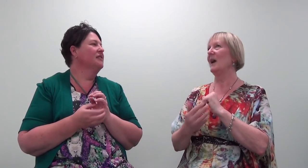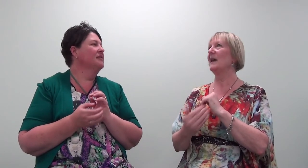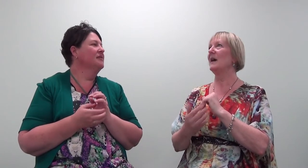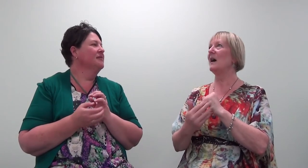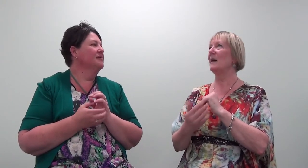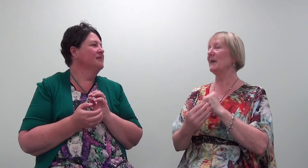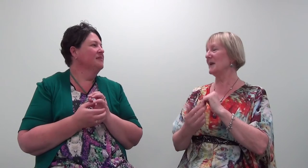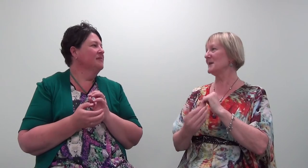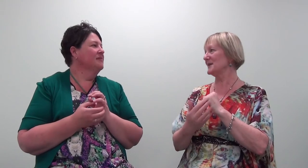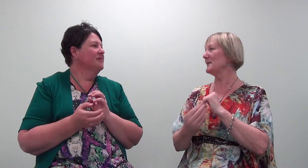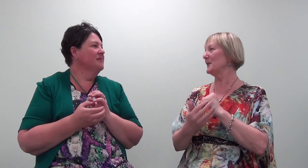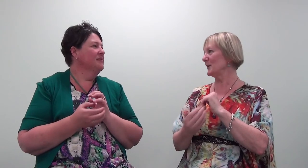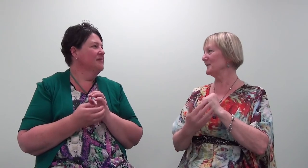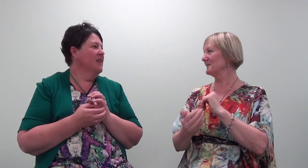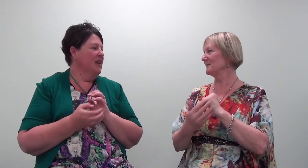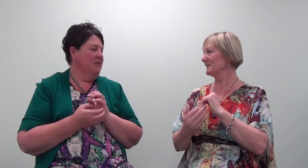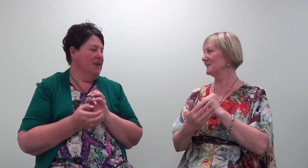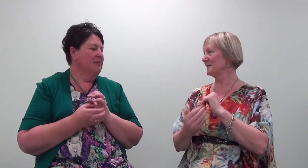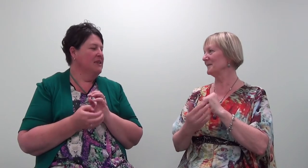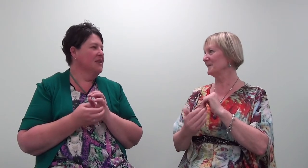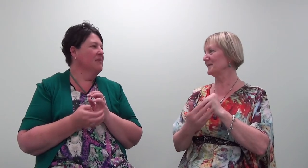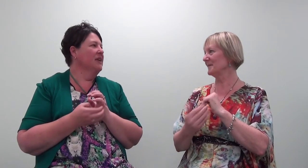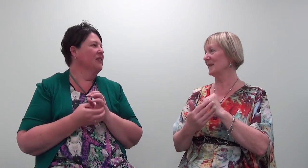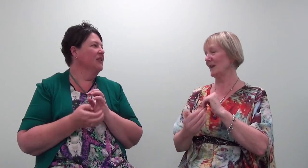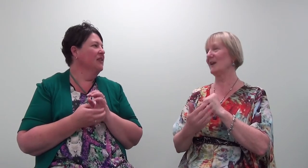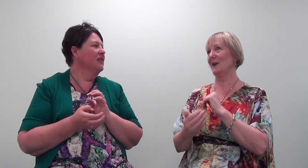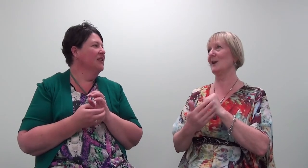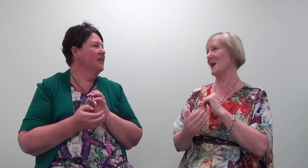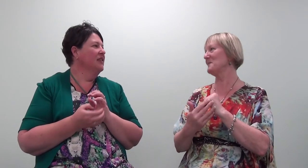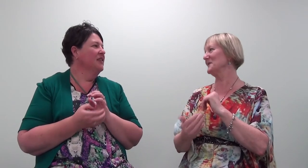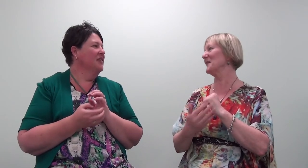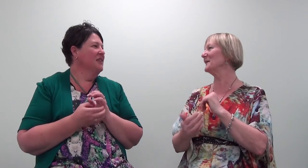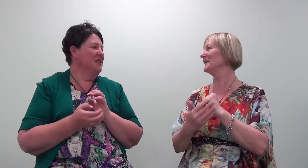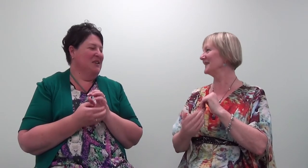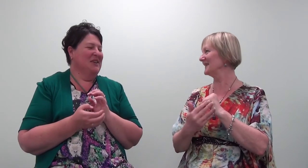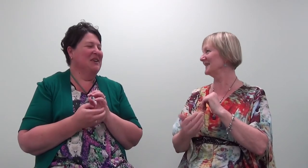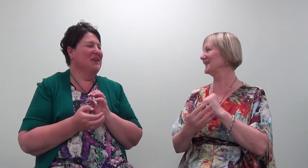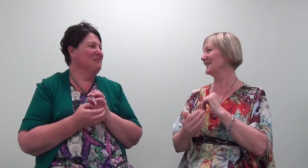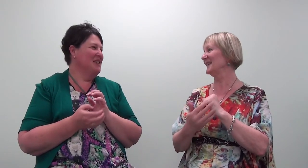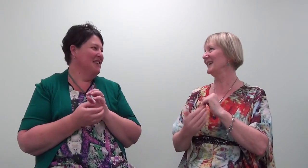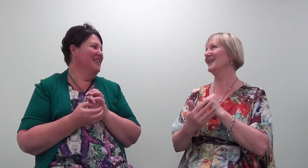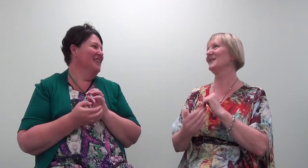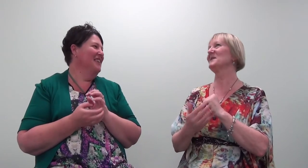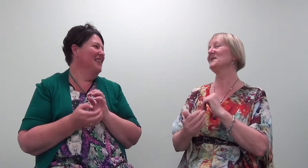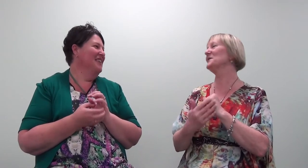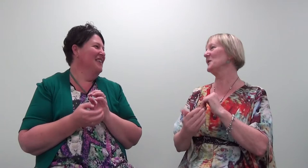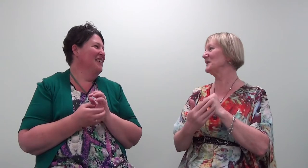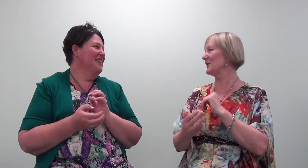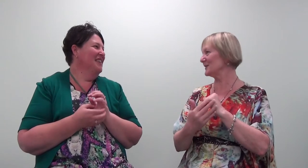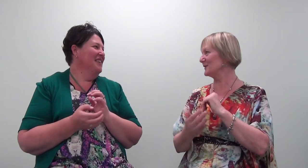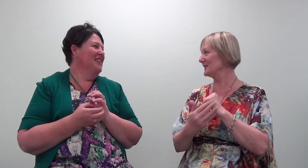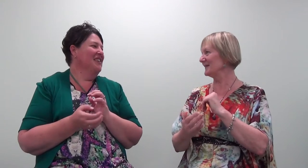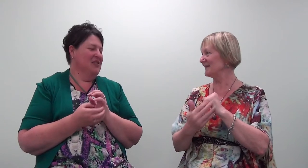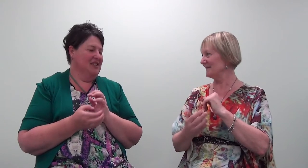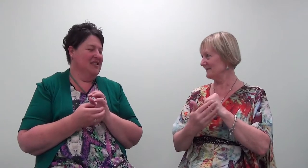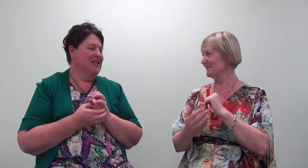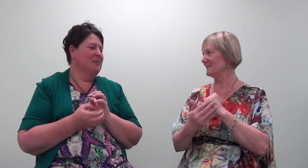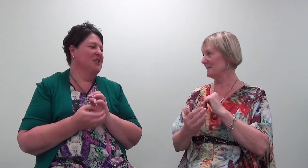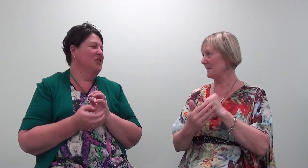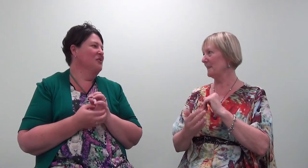and I'm letting my stomach know, and I'm letting my stomach know, and it can calm down, it can calm down, because this is going to be gentle, because this is going to be gentle,